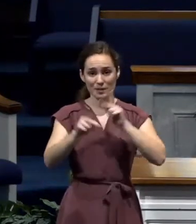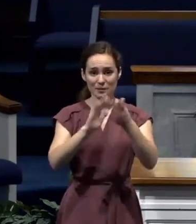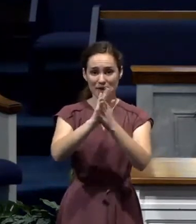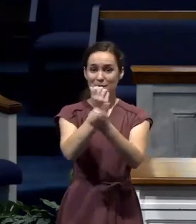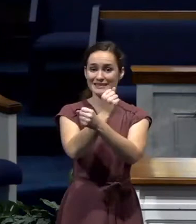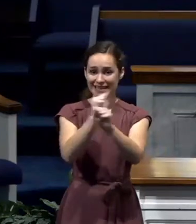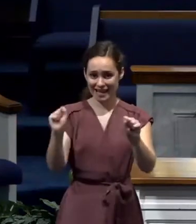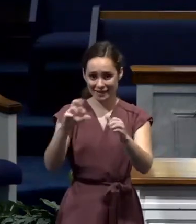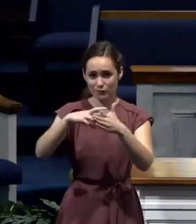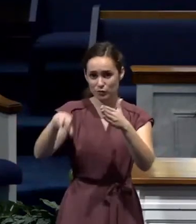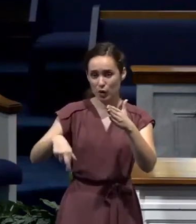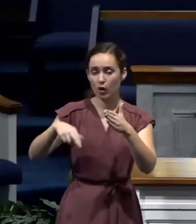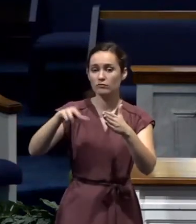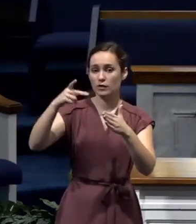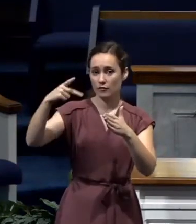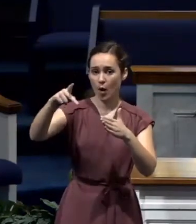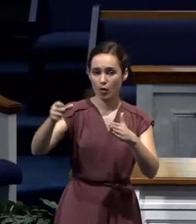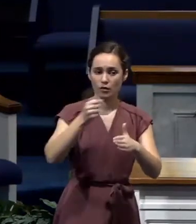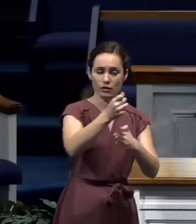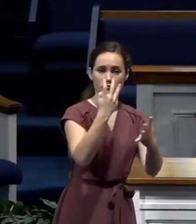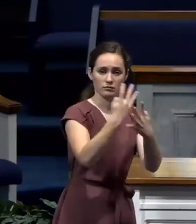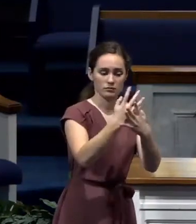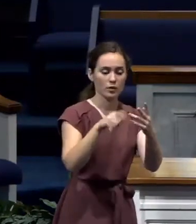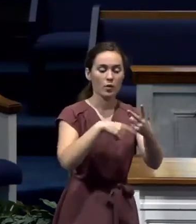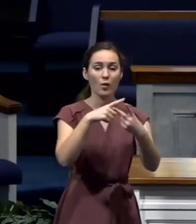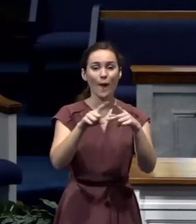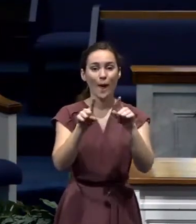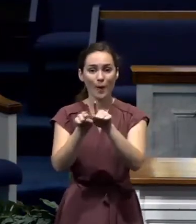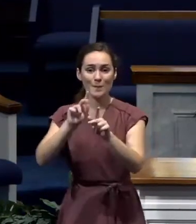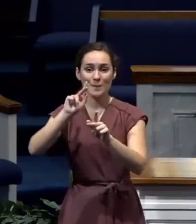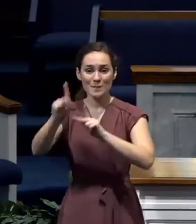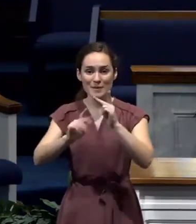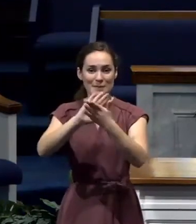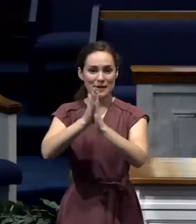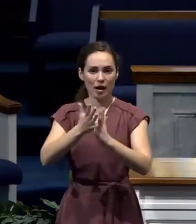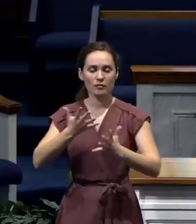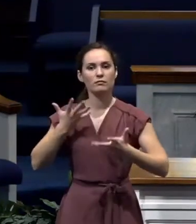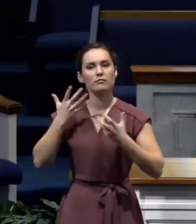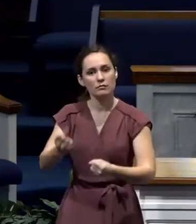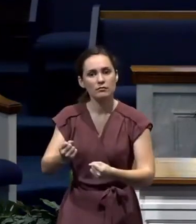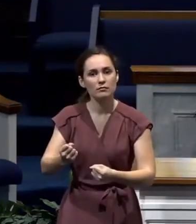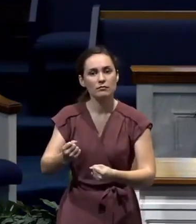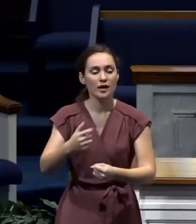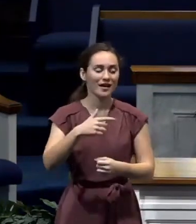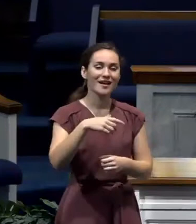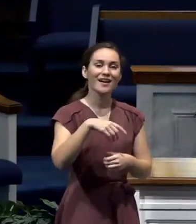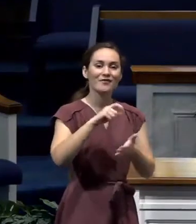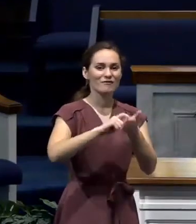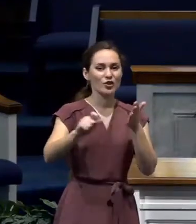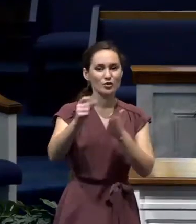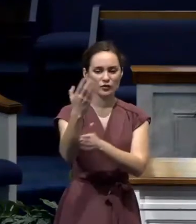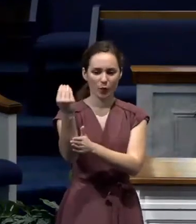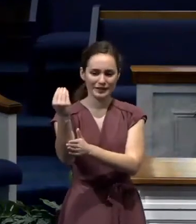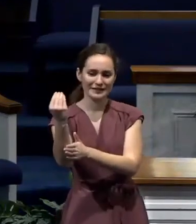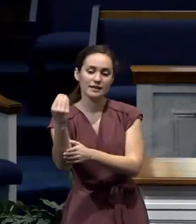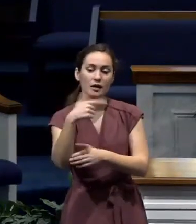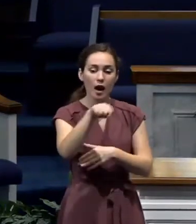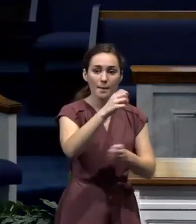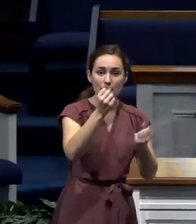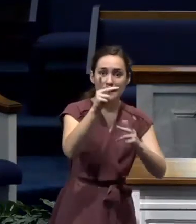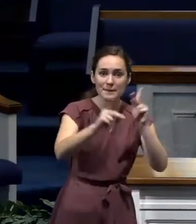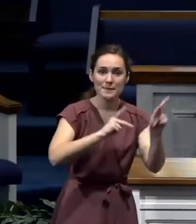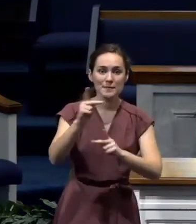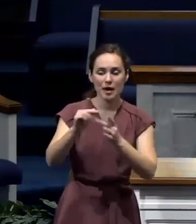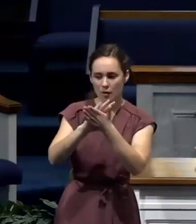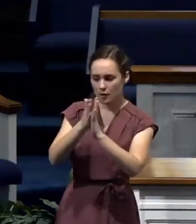but secondly, it was also provoking courage. Look at verse 14. And many of the brethren in the Lord, waxing confident by my bonds, are much